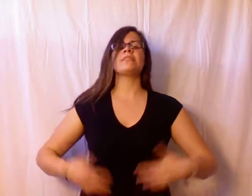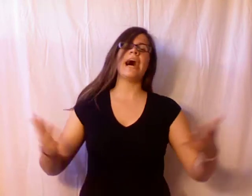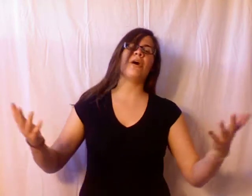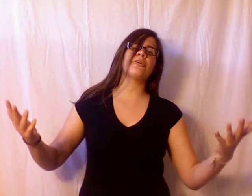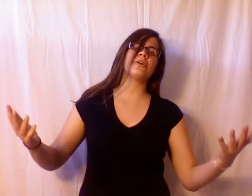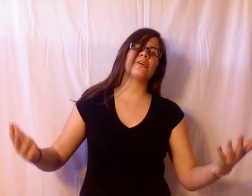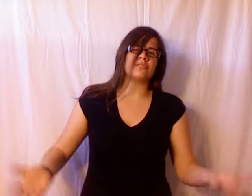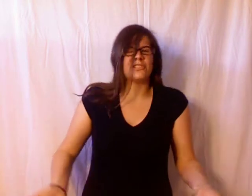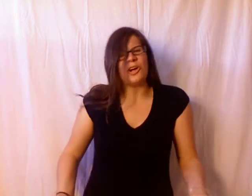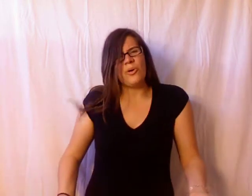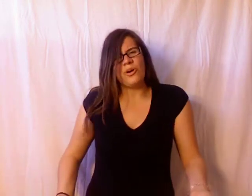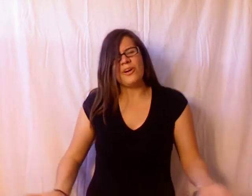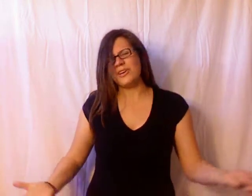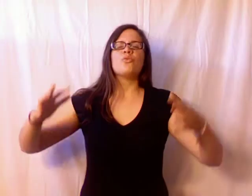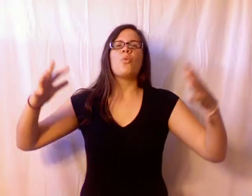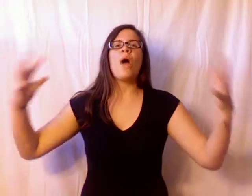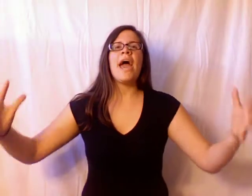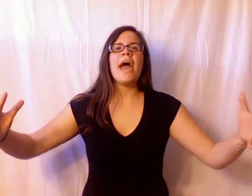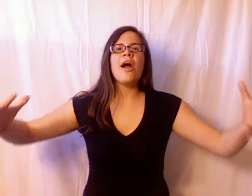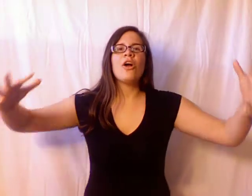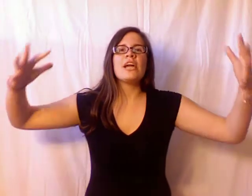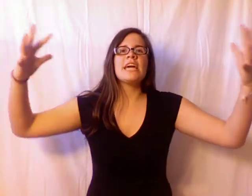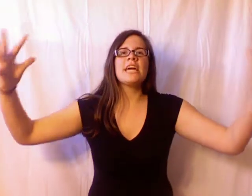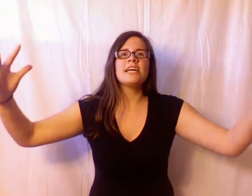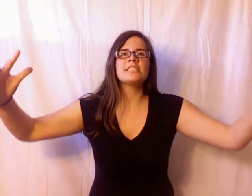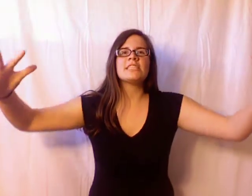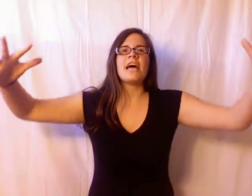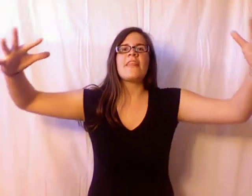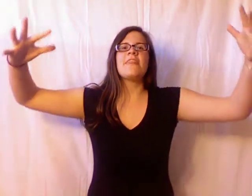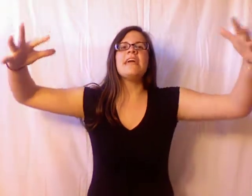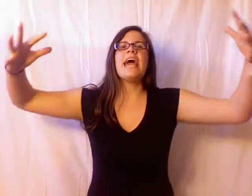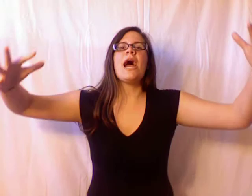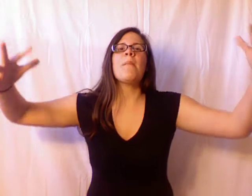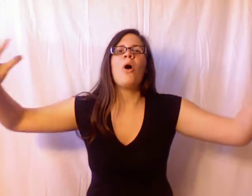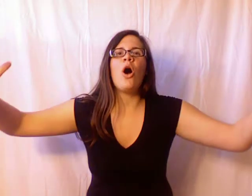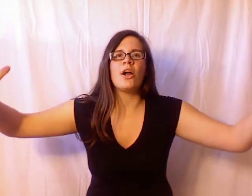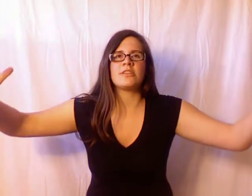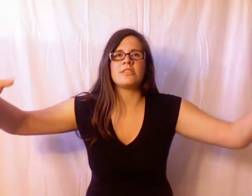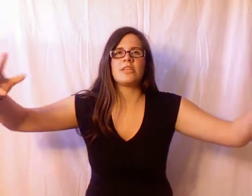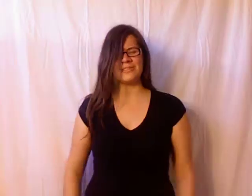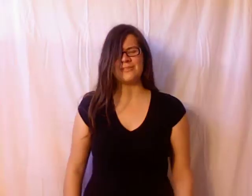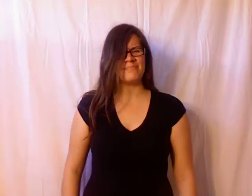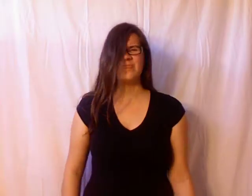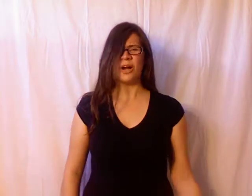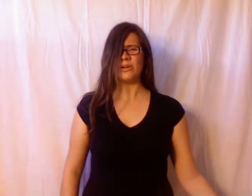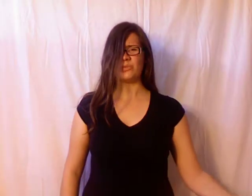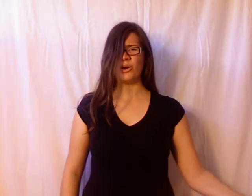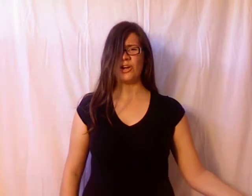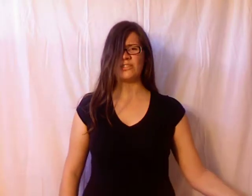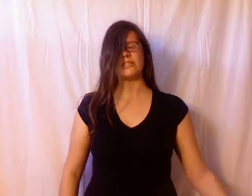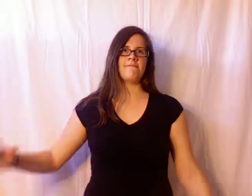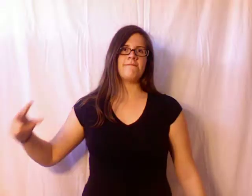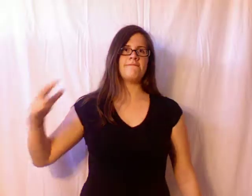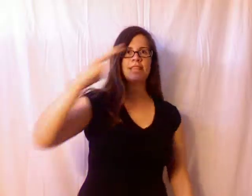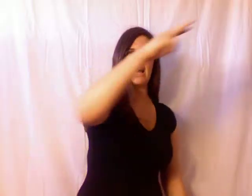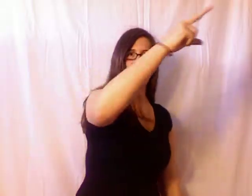louder and slower. Where is the airport? Because that always works. Fly.